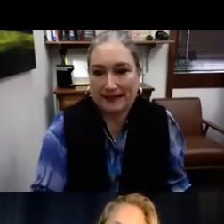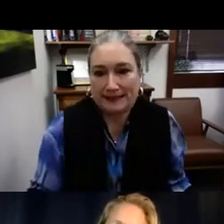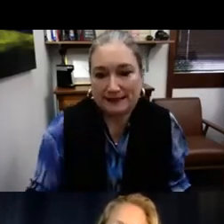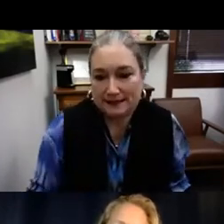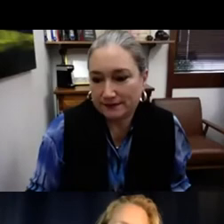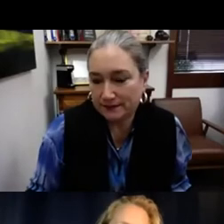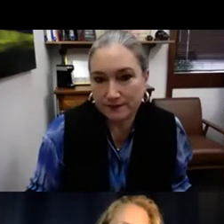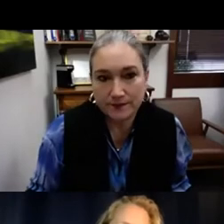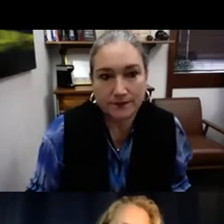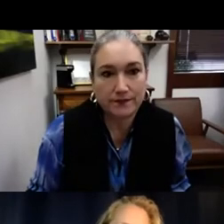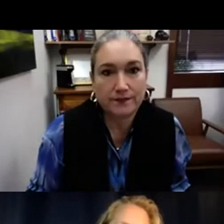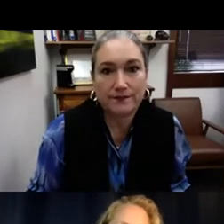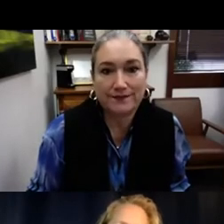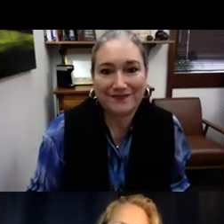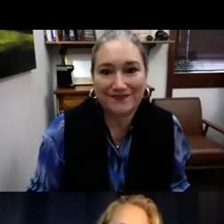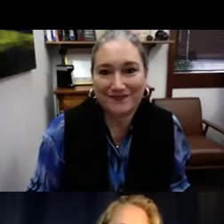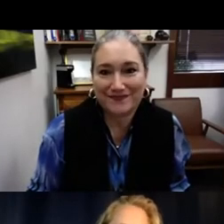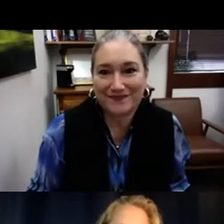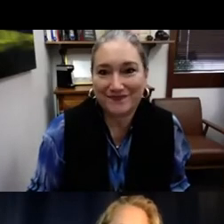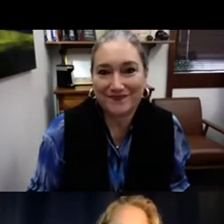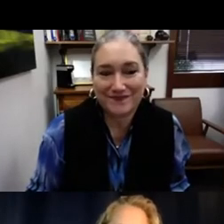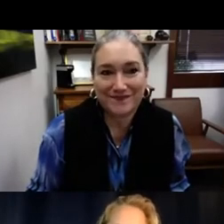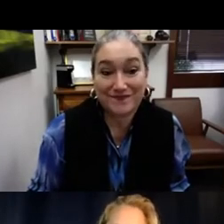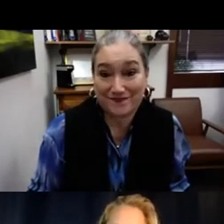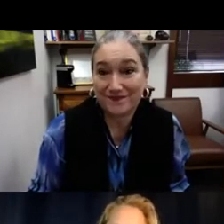So let's focus on resistance art first.